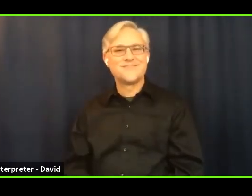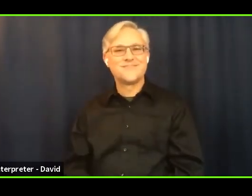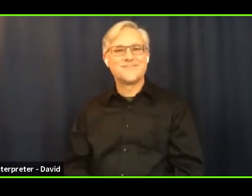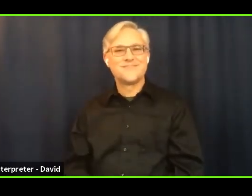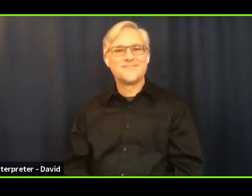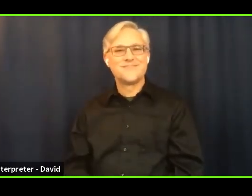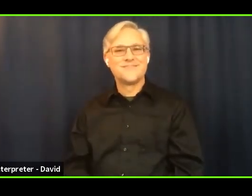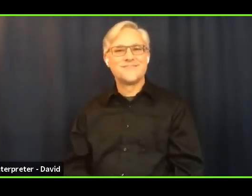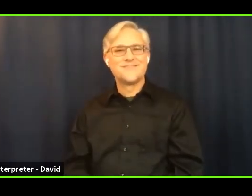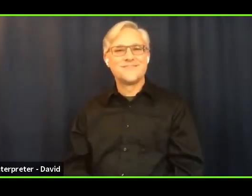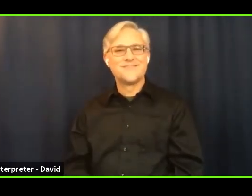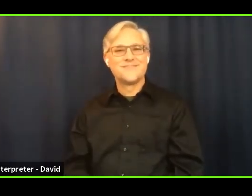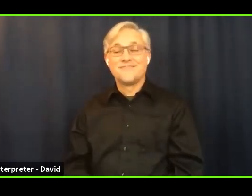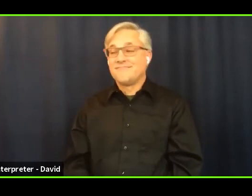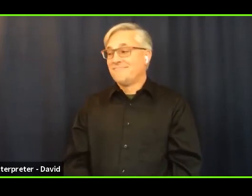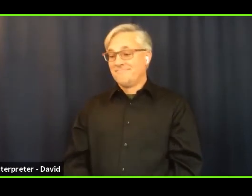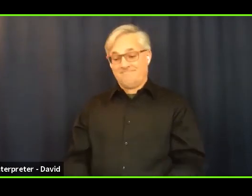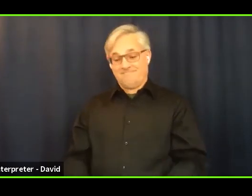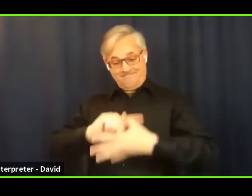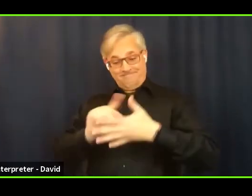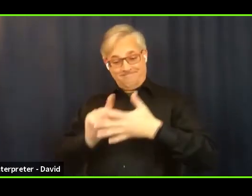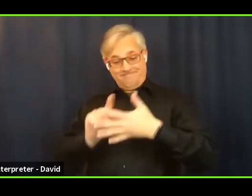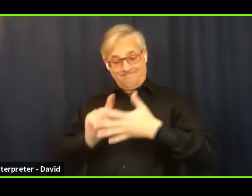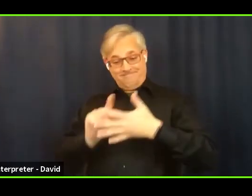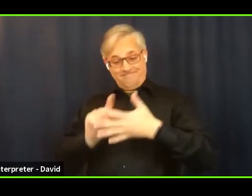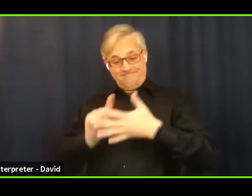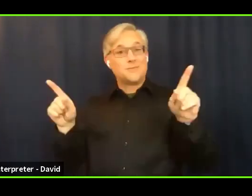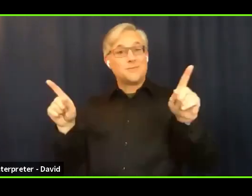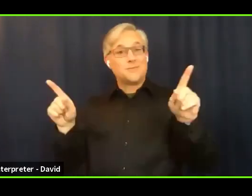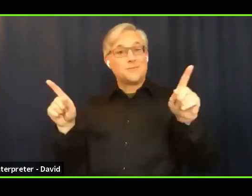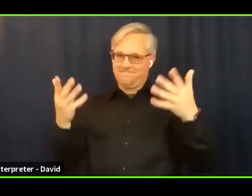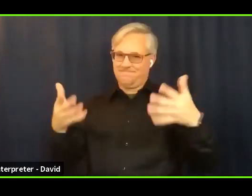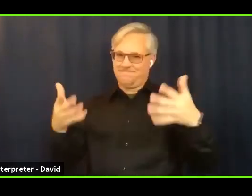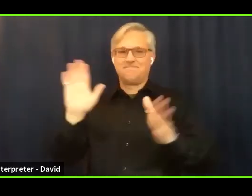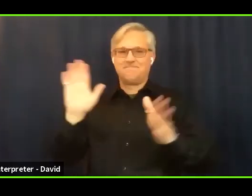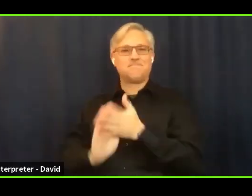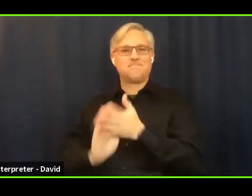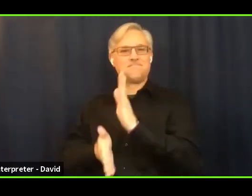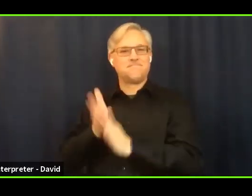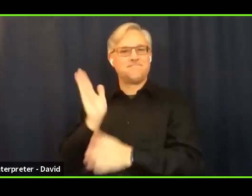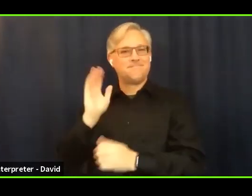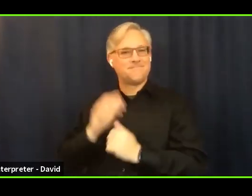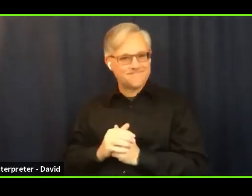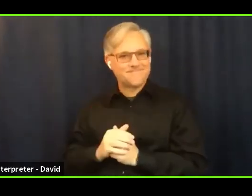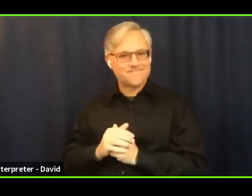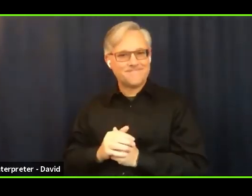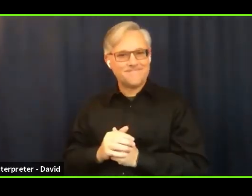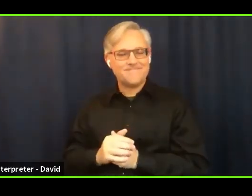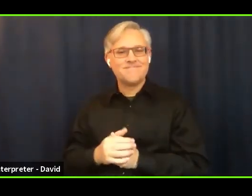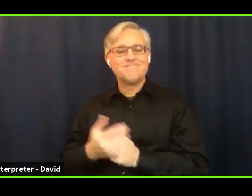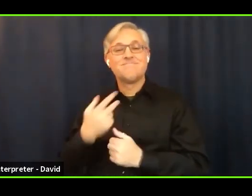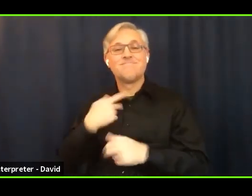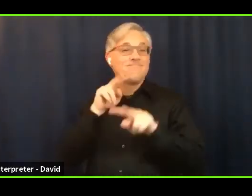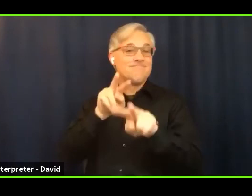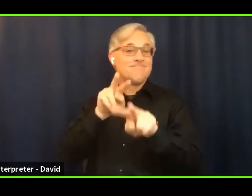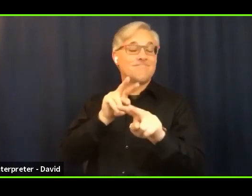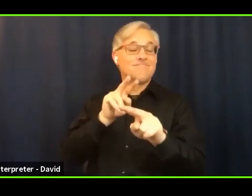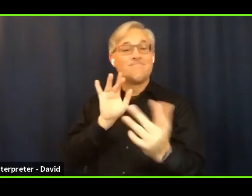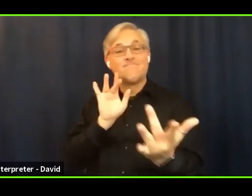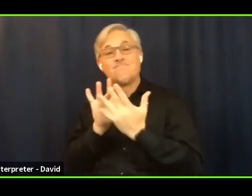And that's all the announcements for this week. And I look forward to hearing from you and checking in with folks as